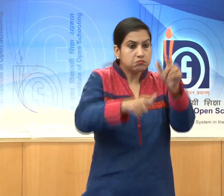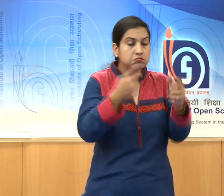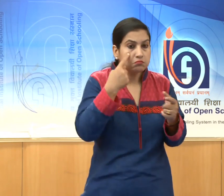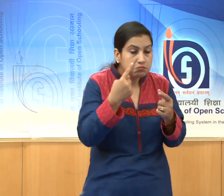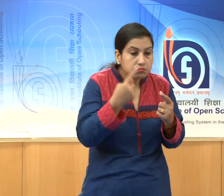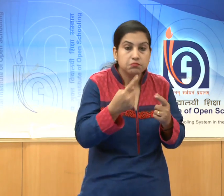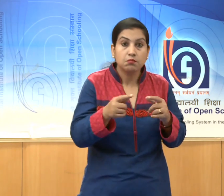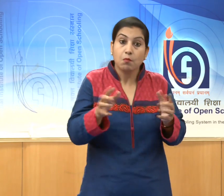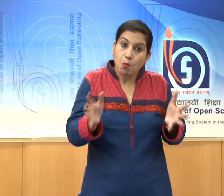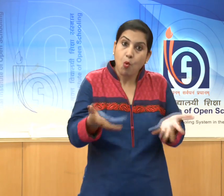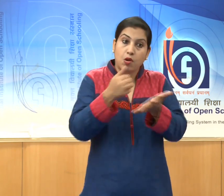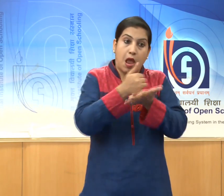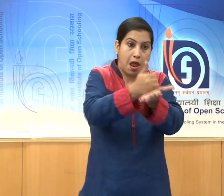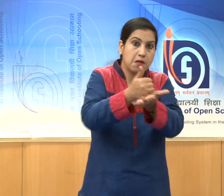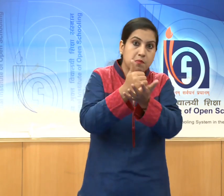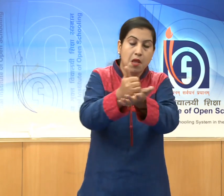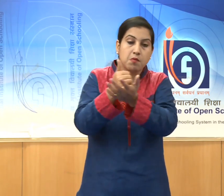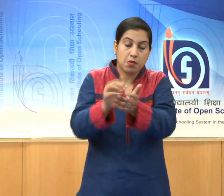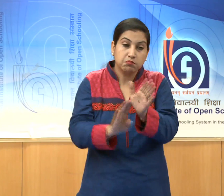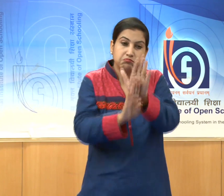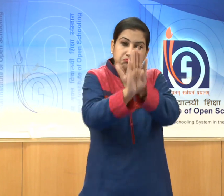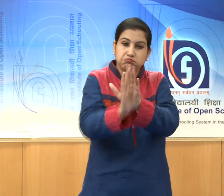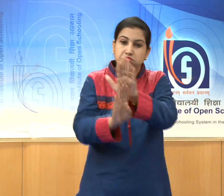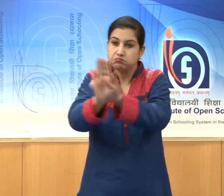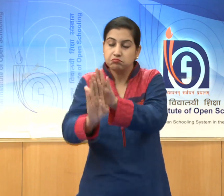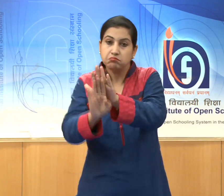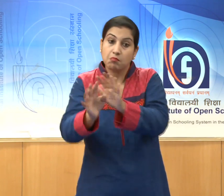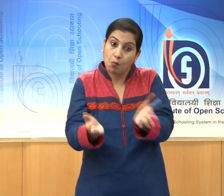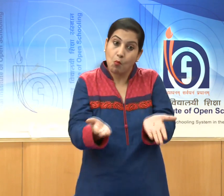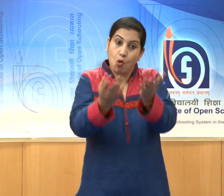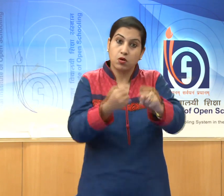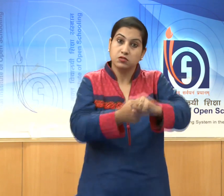in the development of